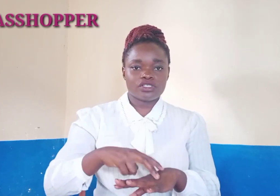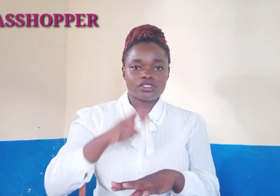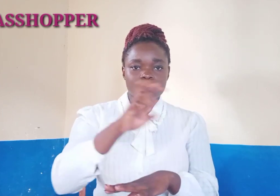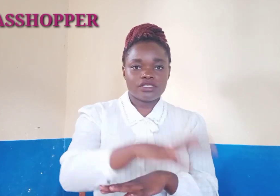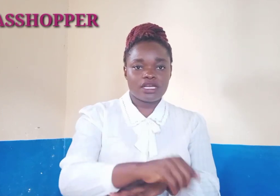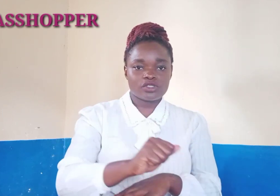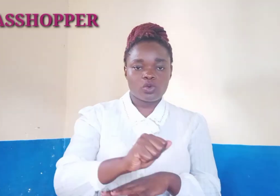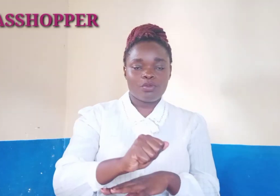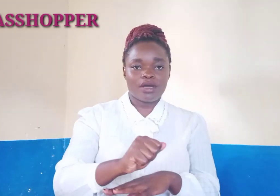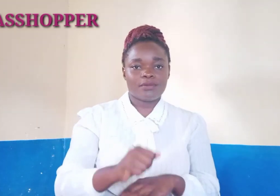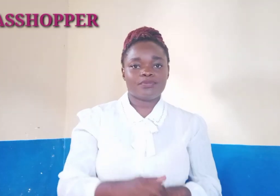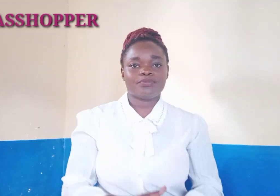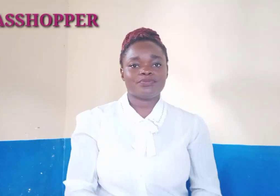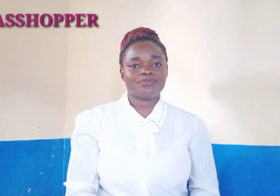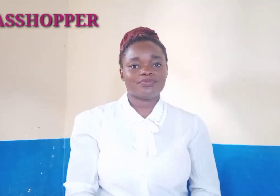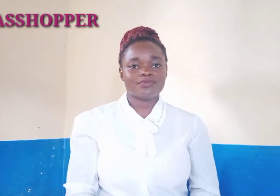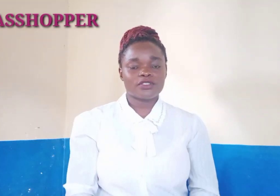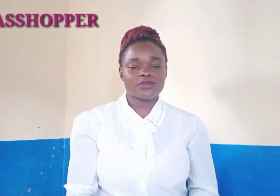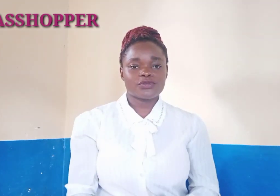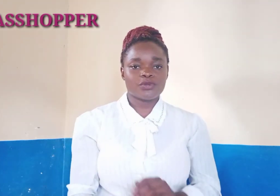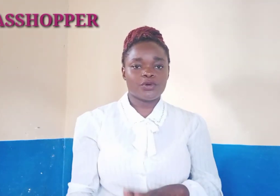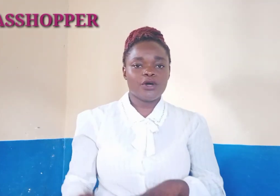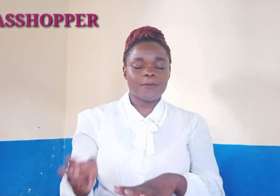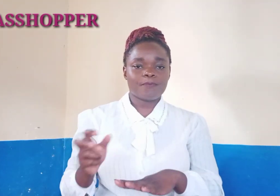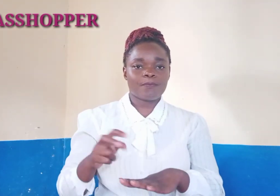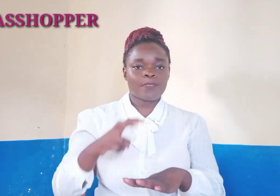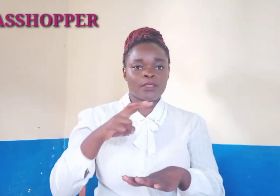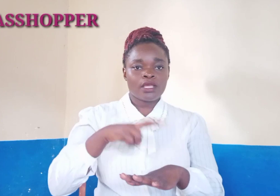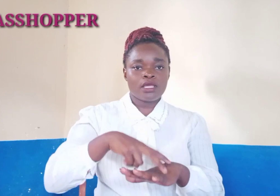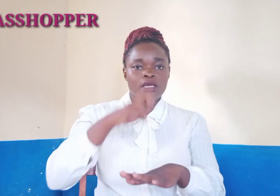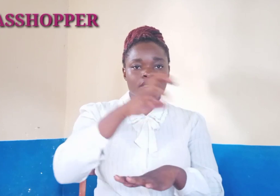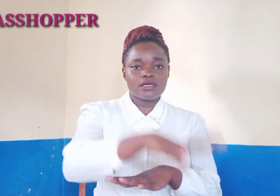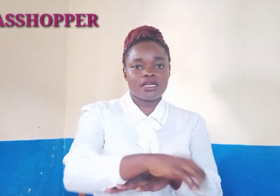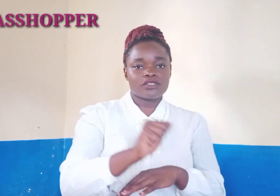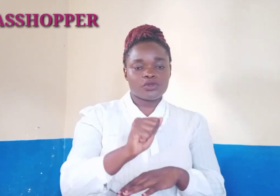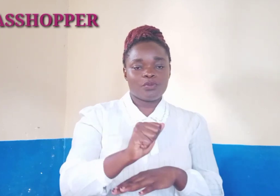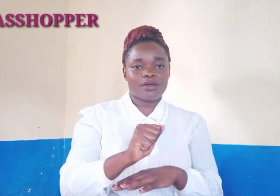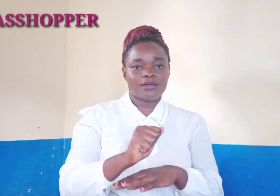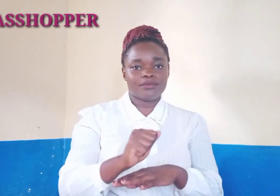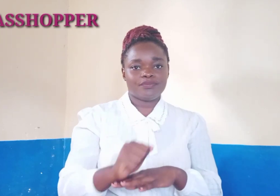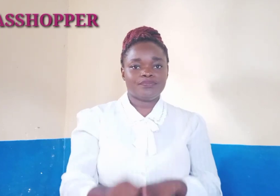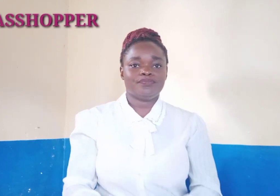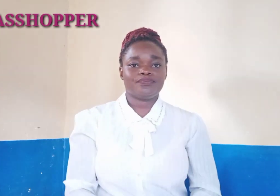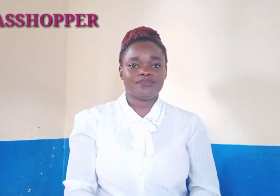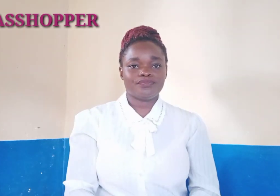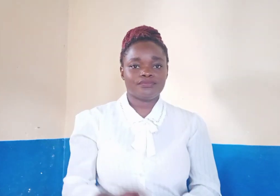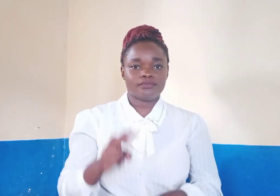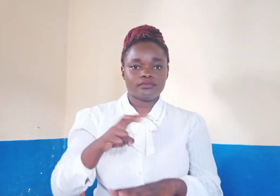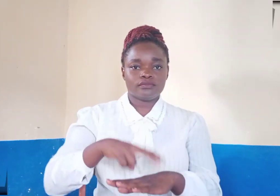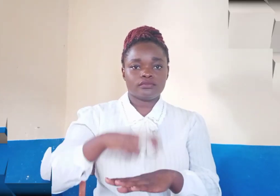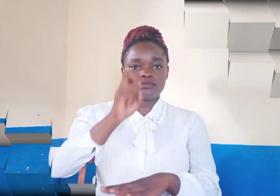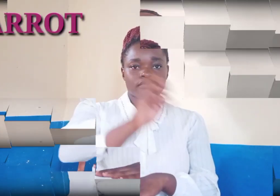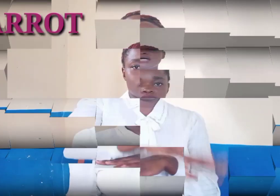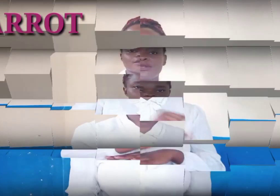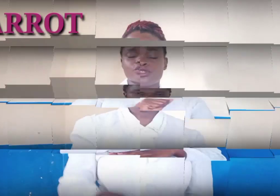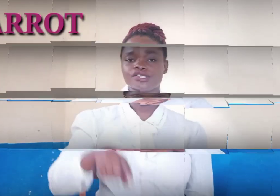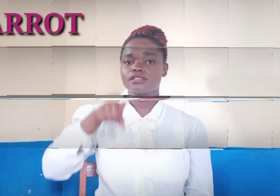grasshopper so grasshopper parrots